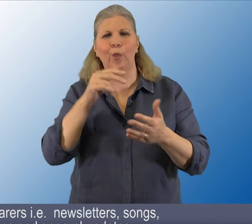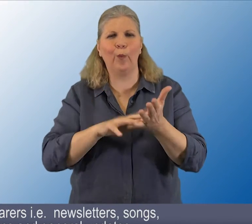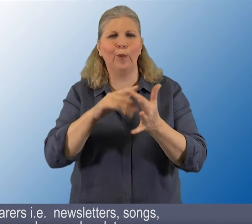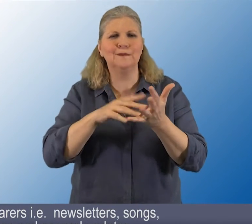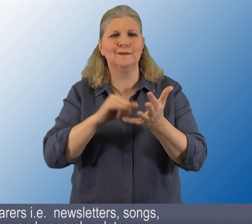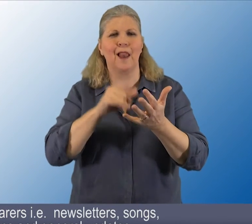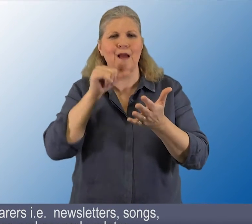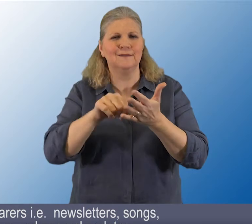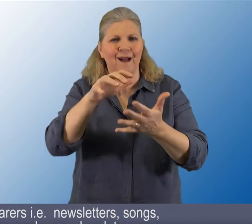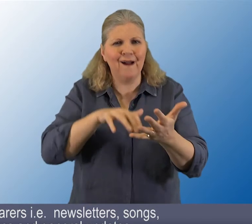13.